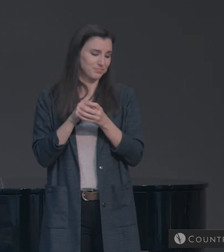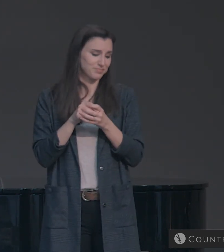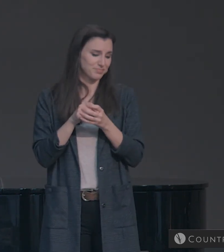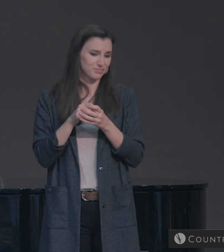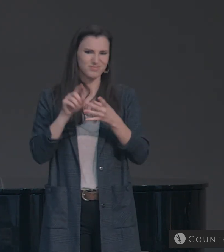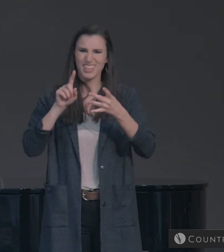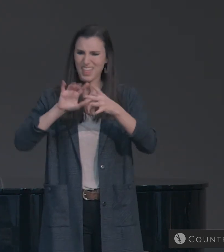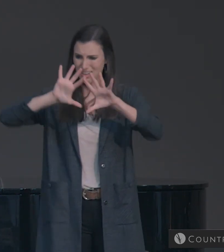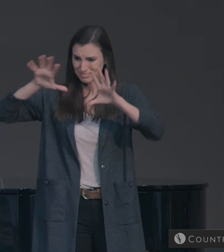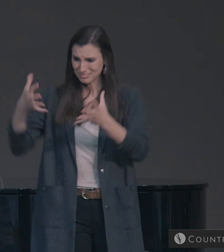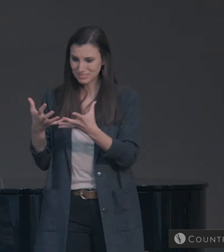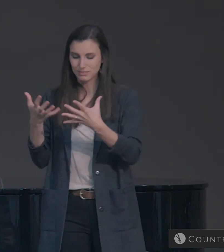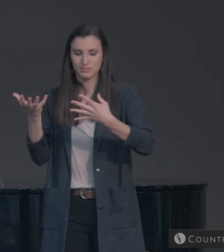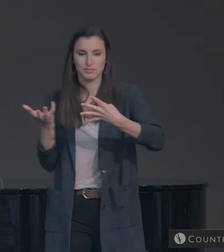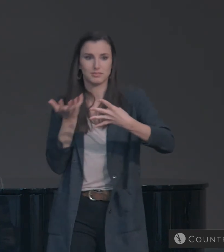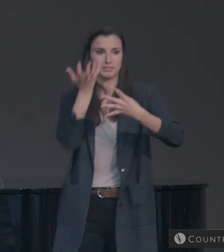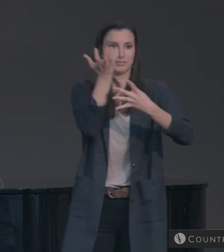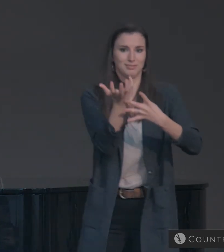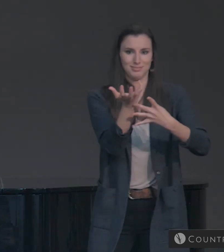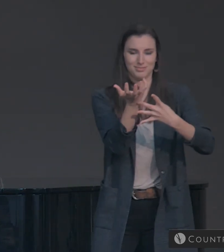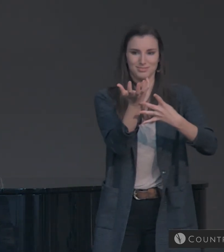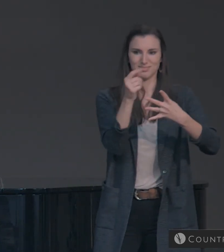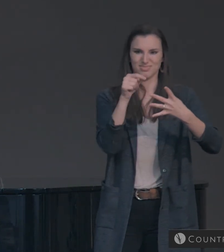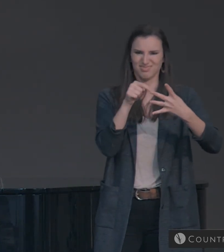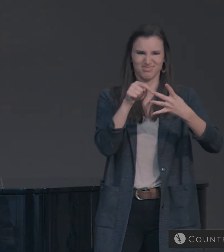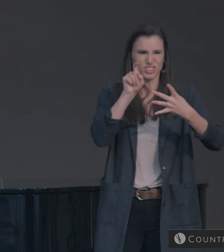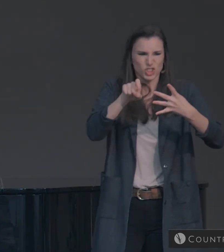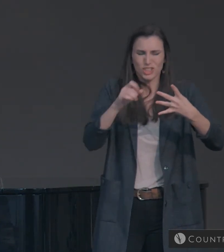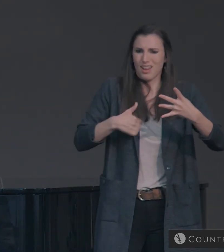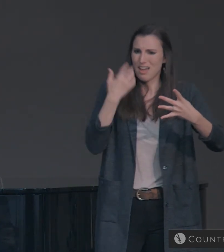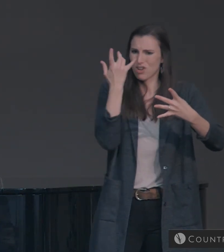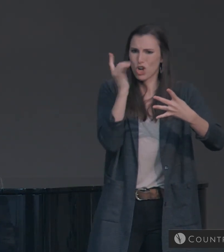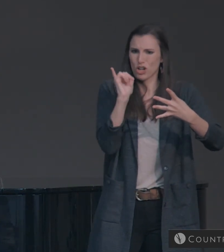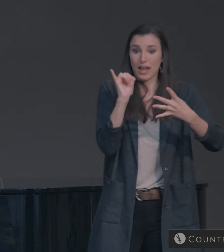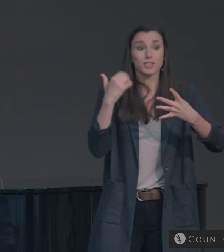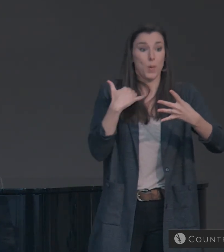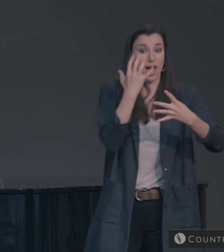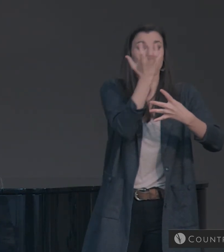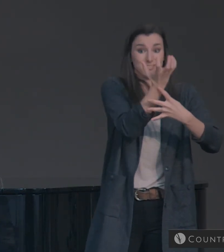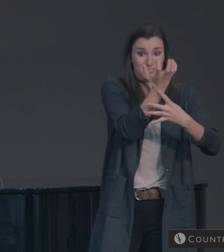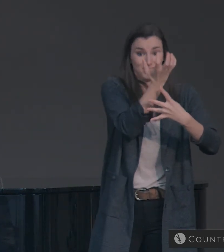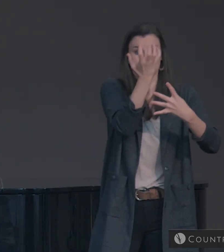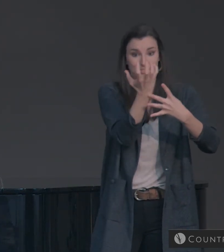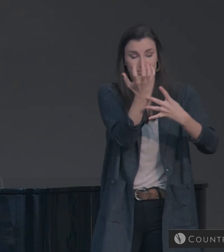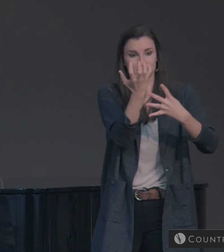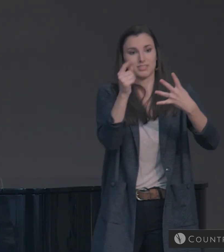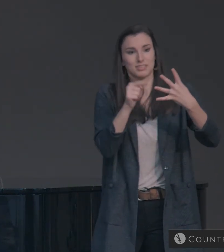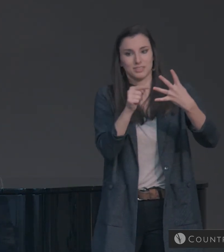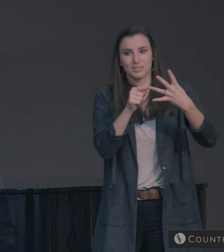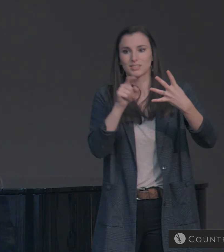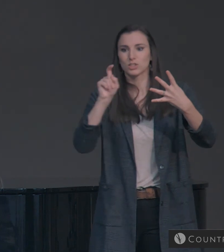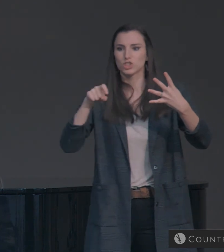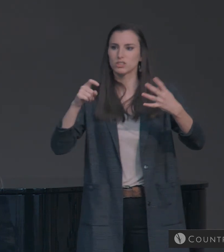These are the things that should be the substance of our lives. But we should also live lives of expectation.